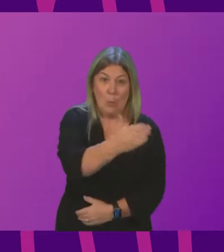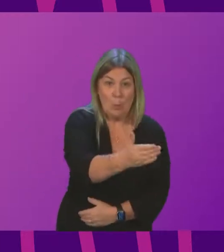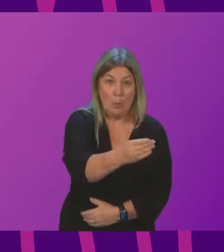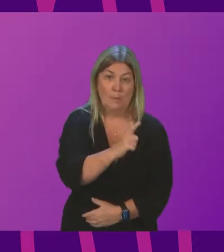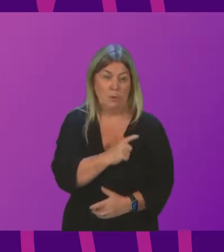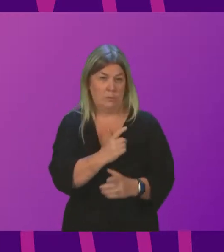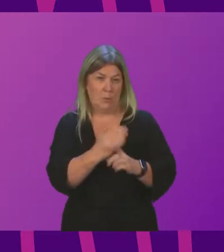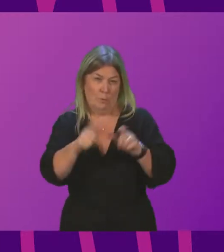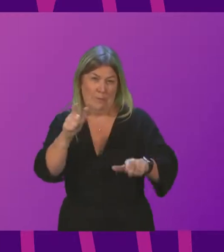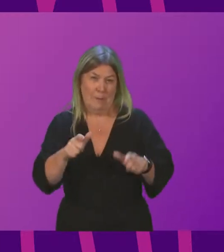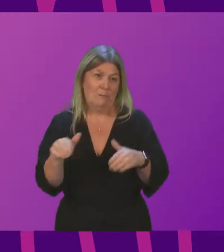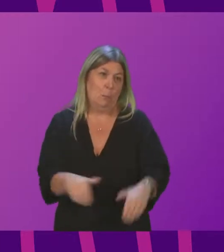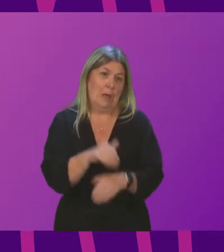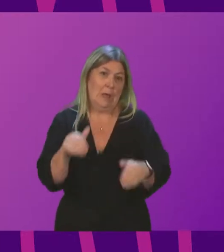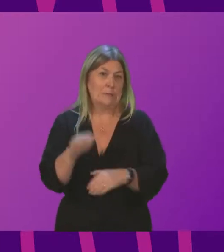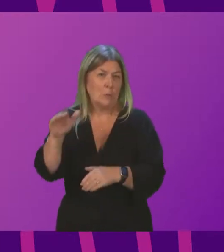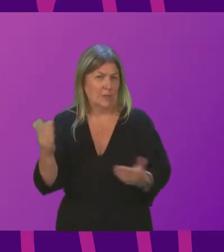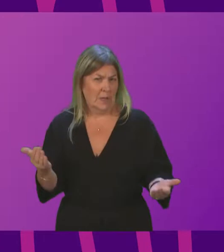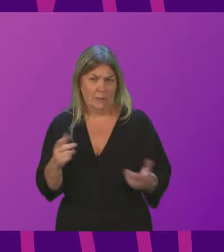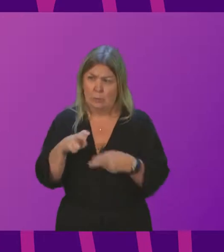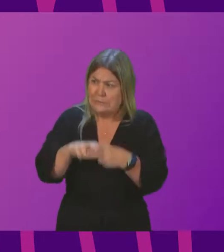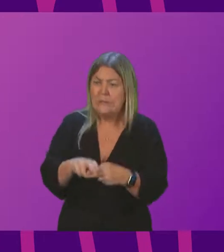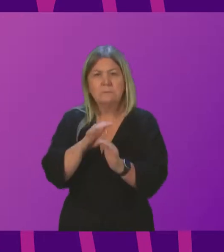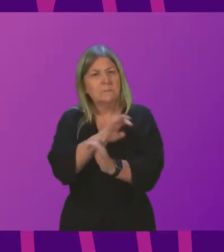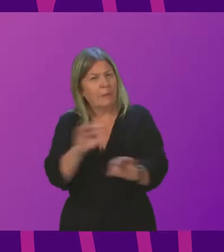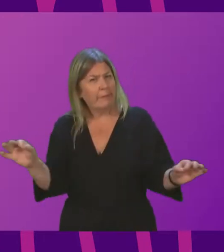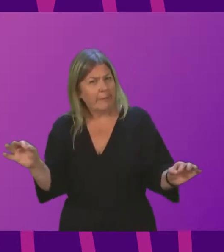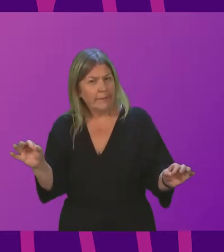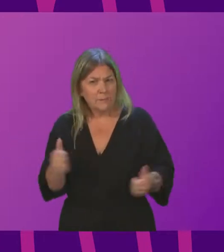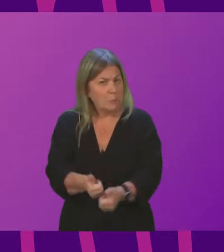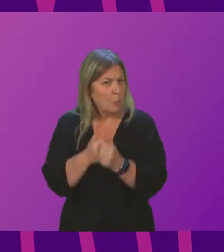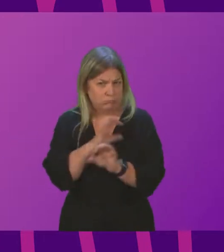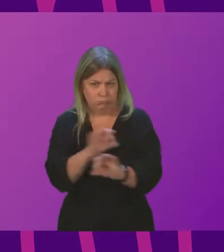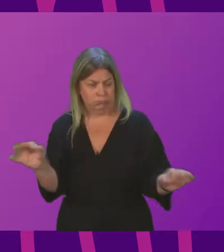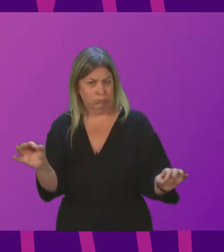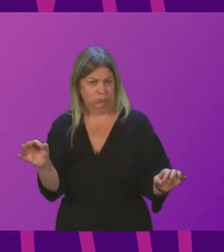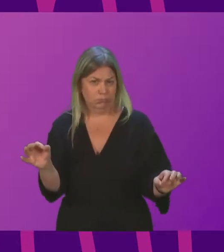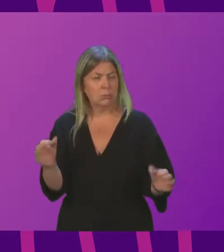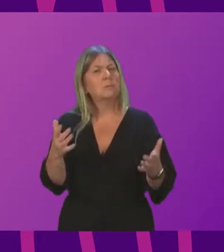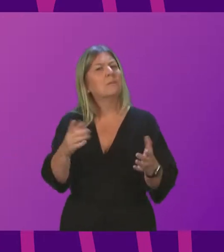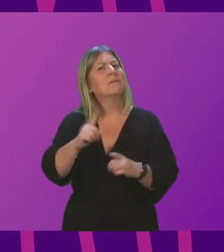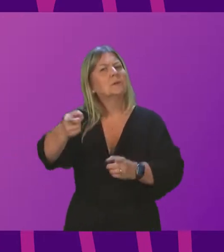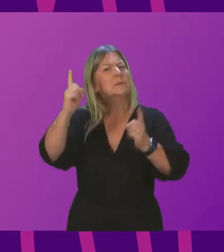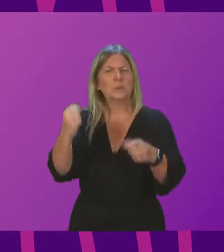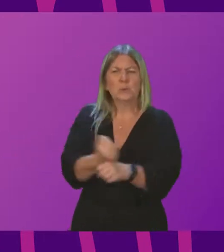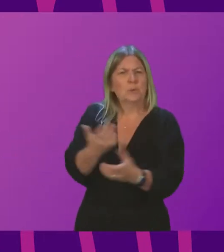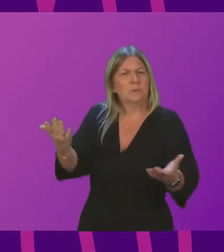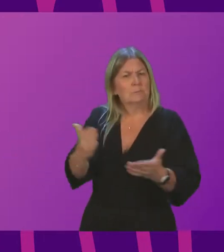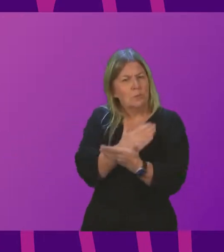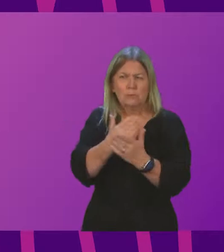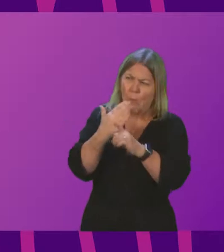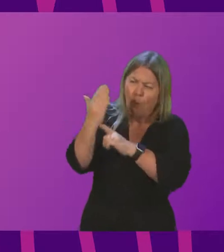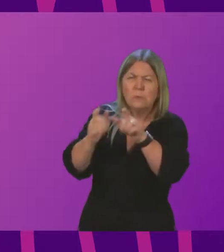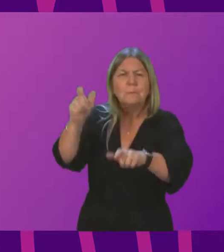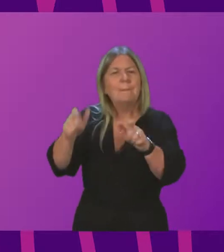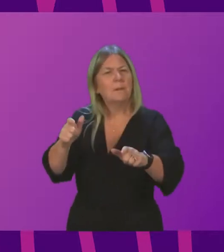such conditions, is turning people off from getting their vaccination at a time when it is more needed than ever. What is the First Minister doing to ensure that our elderly and most